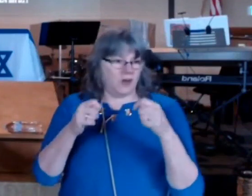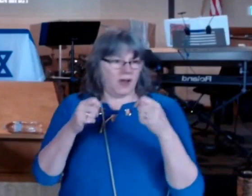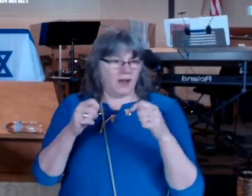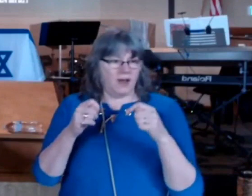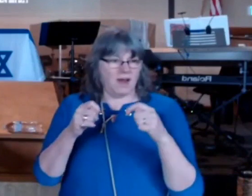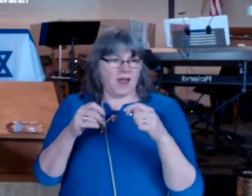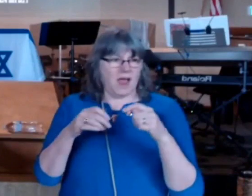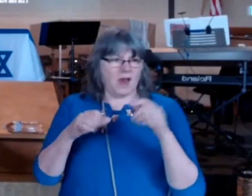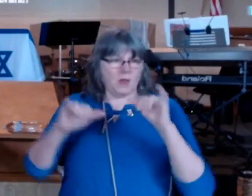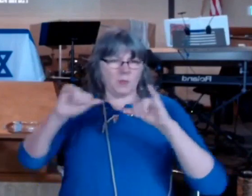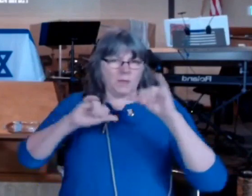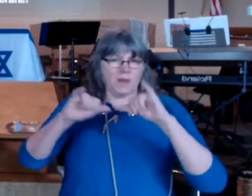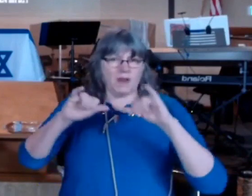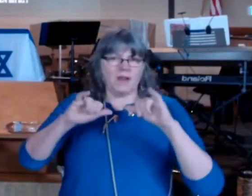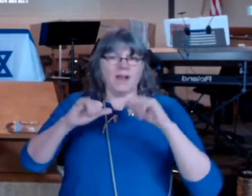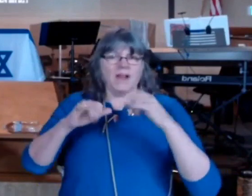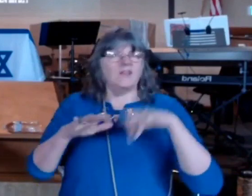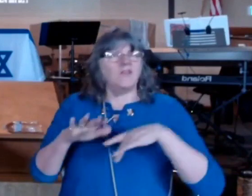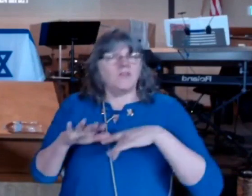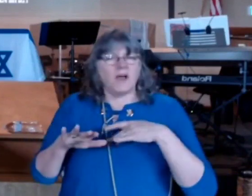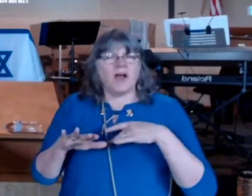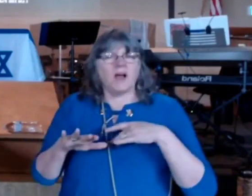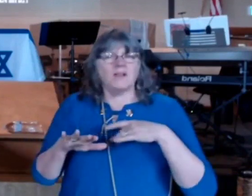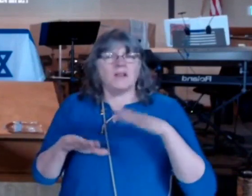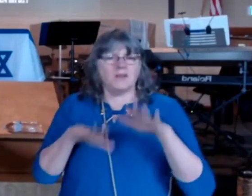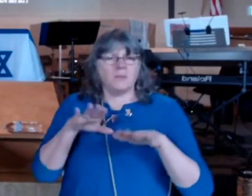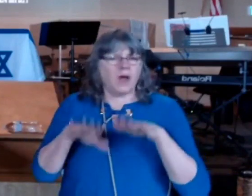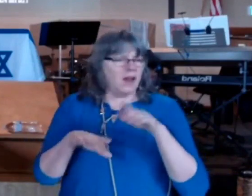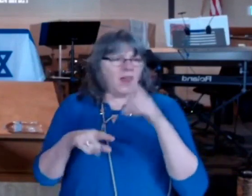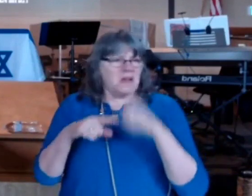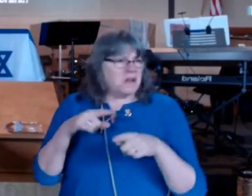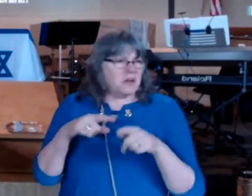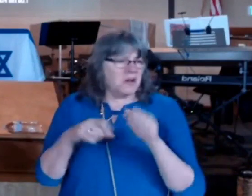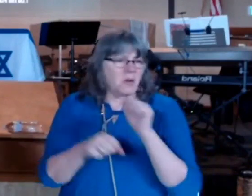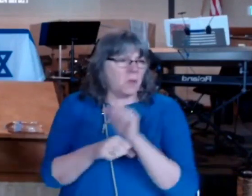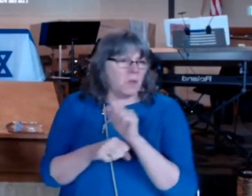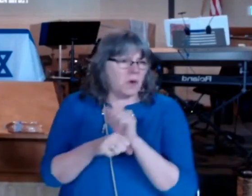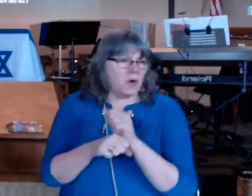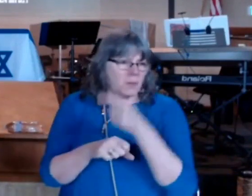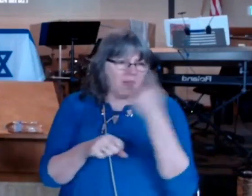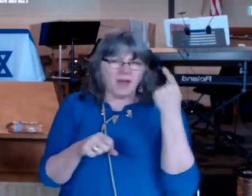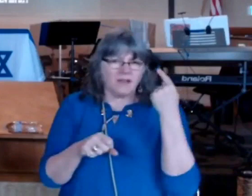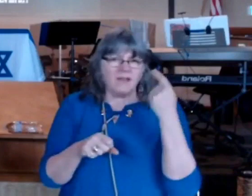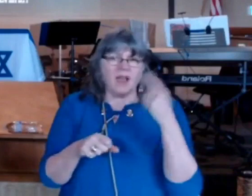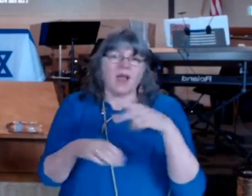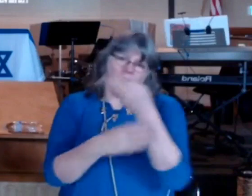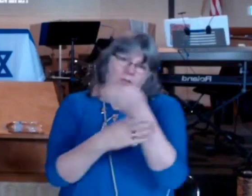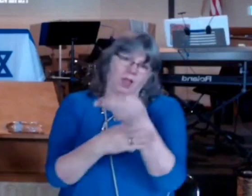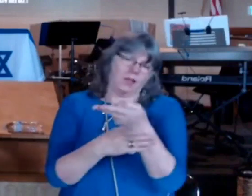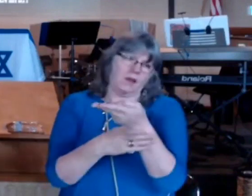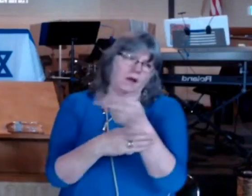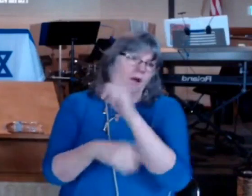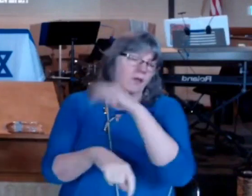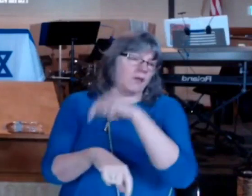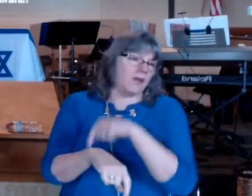she felt his body the muscles were not holding him the it's we have the bones the